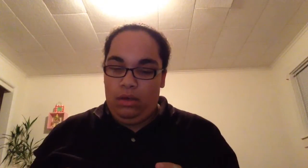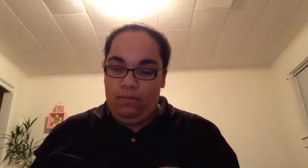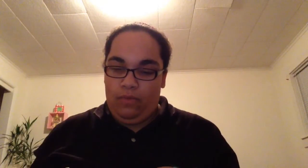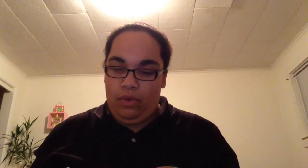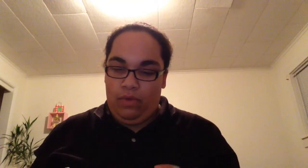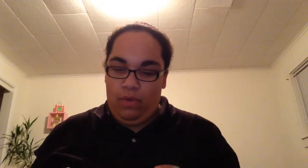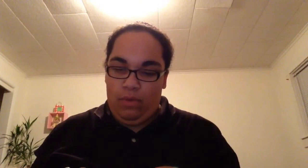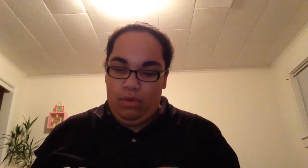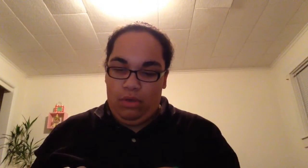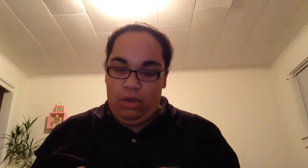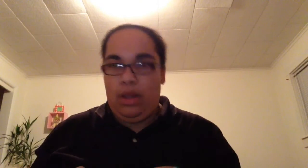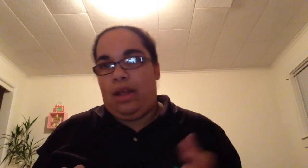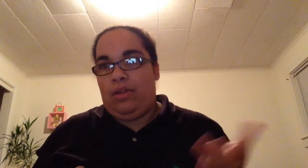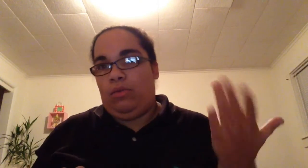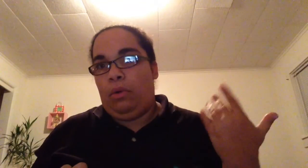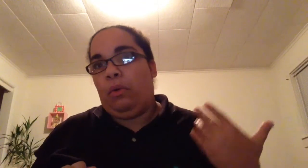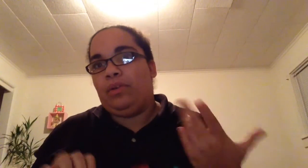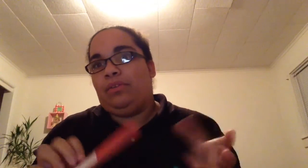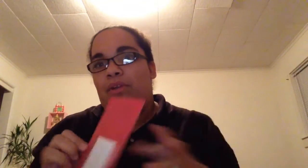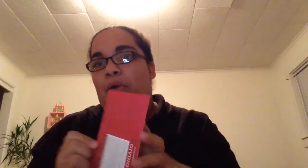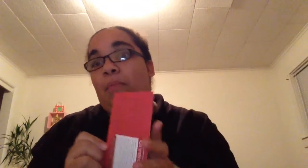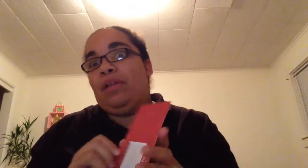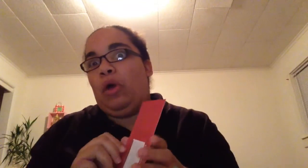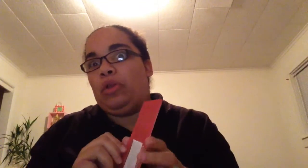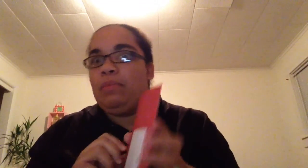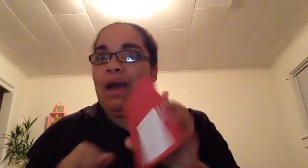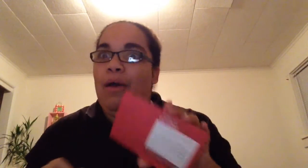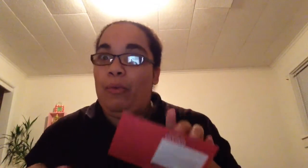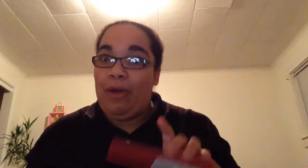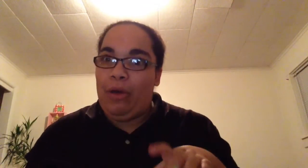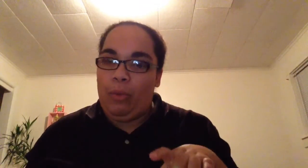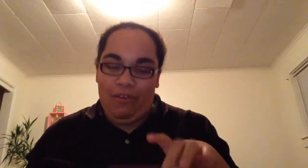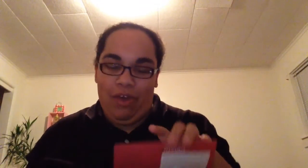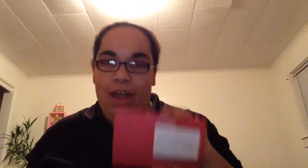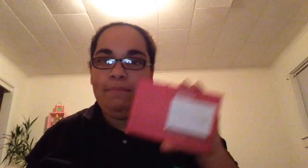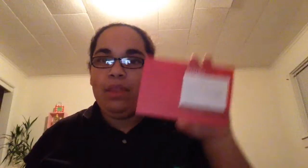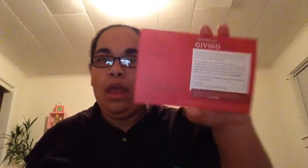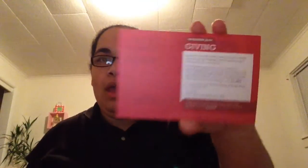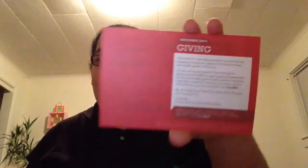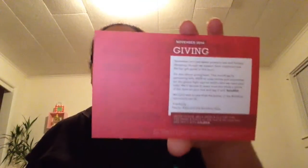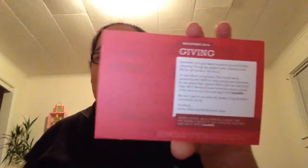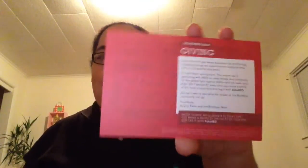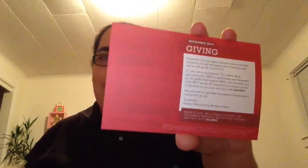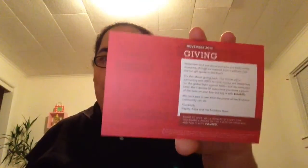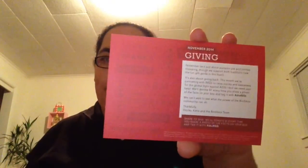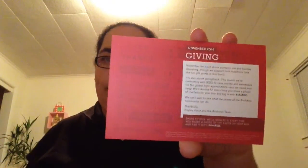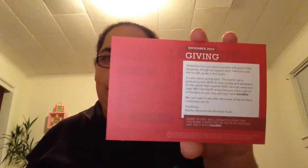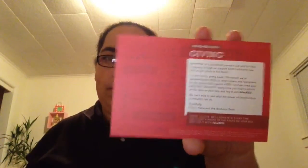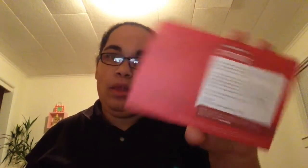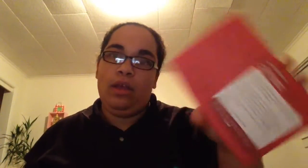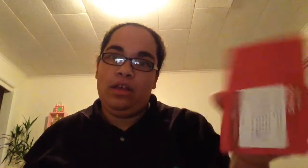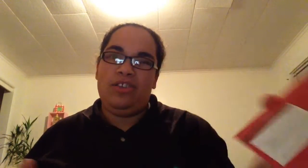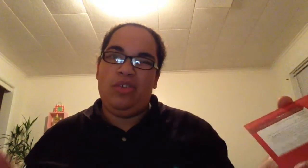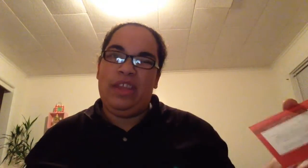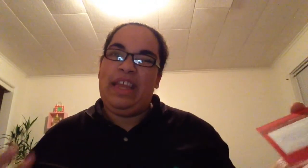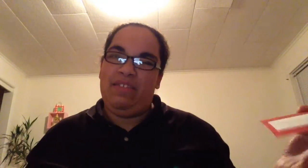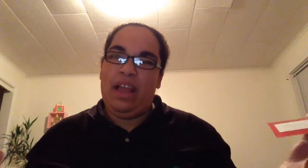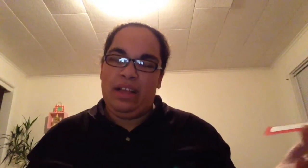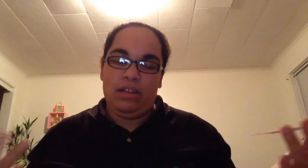for November is I don't know cuz it's been a long time to have Wi-Fi is giving cuz you know get things you